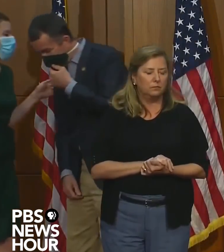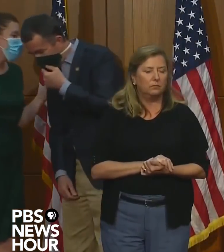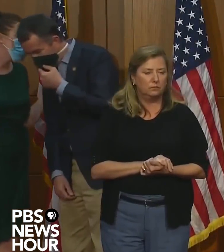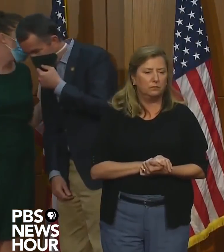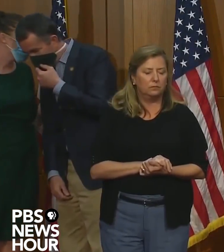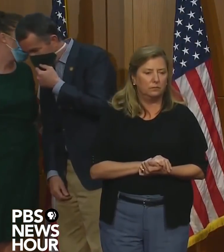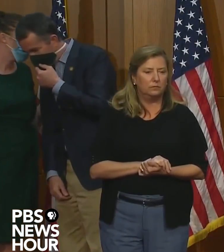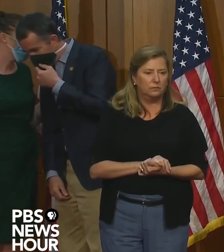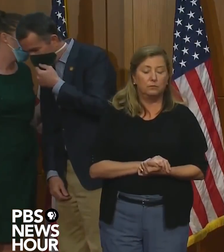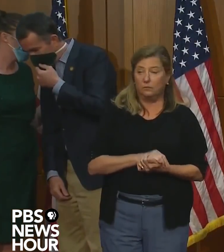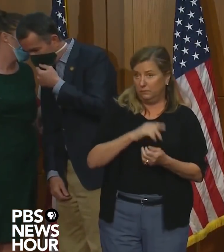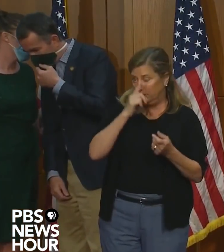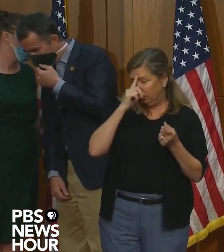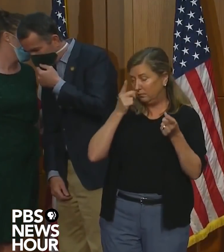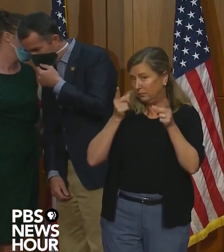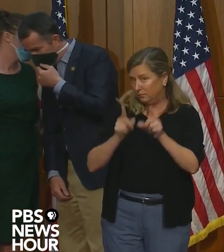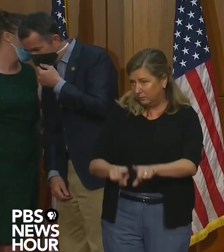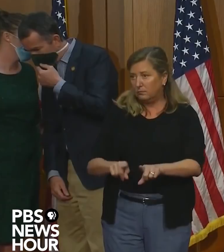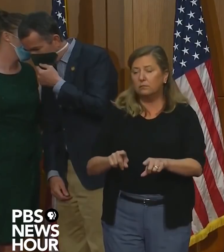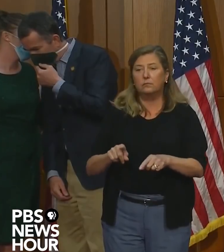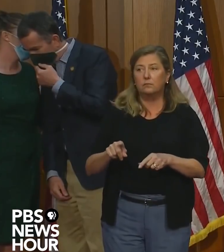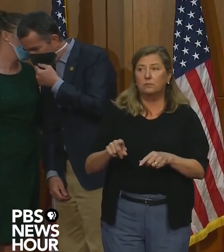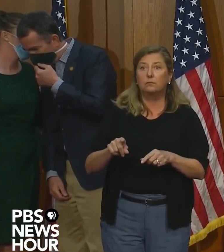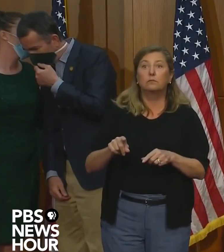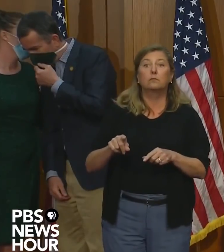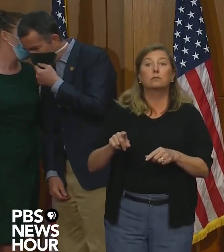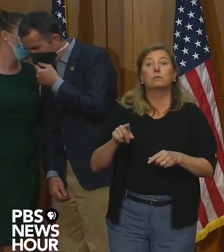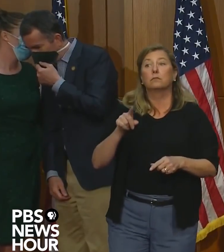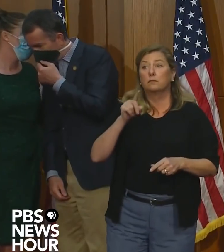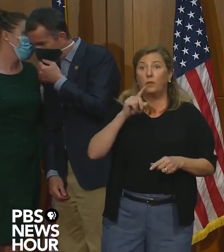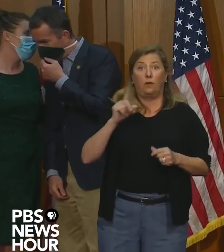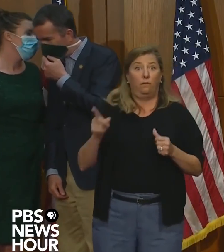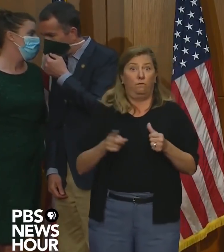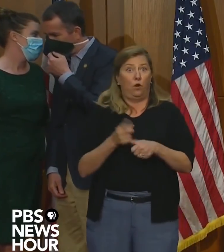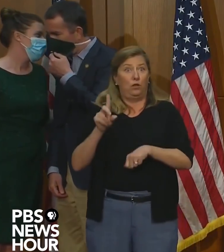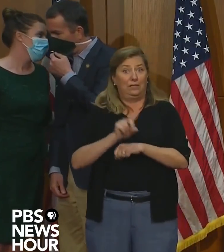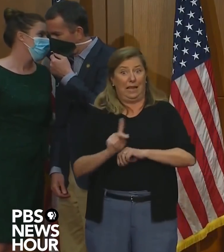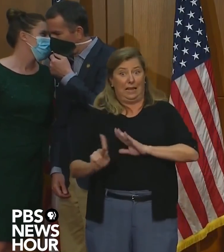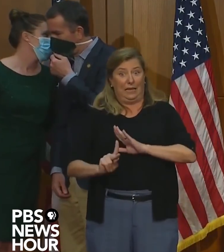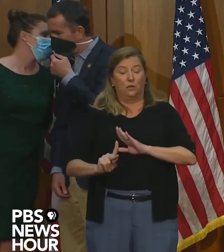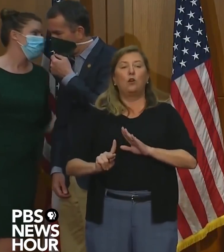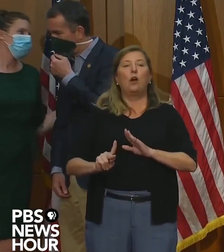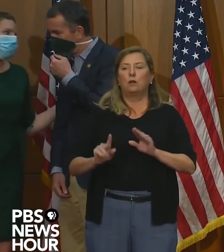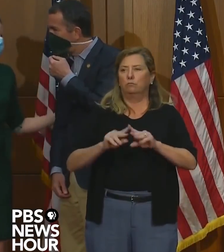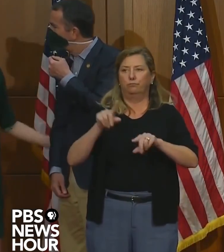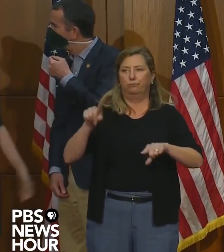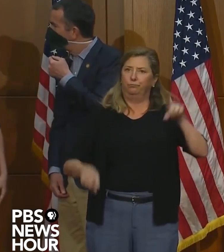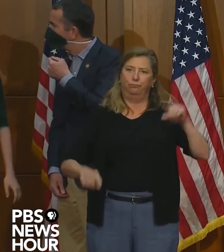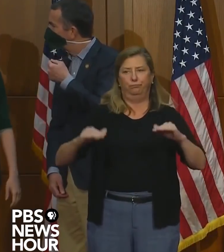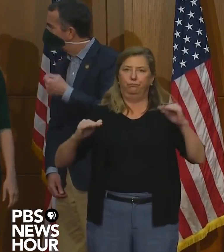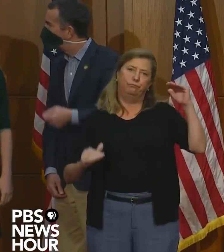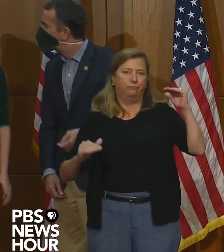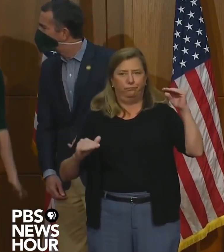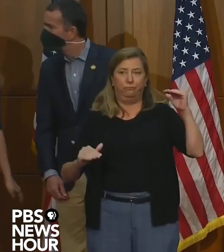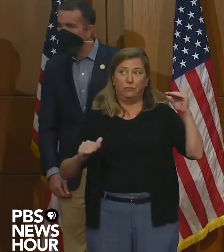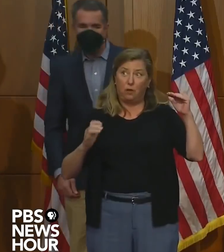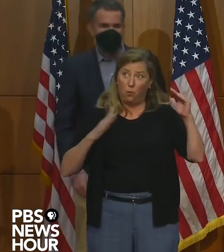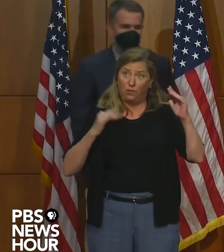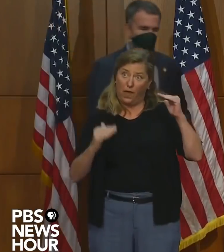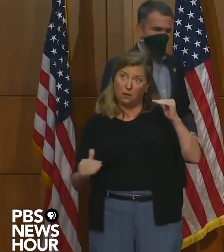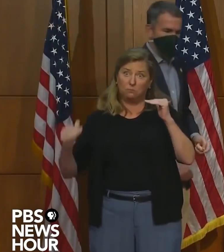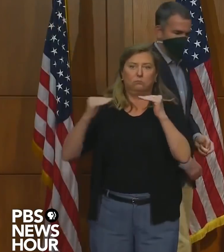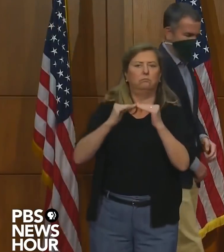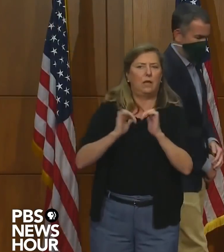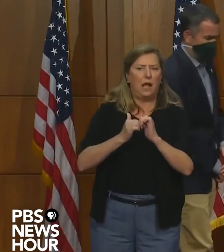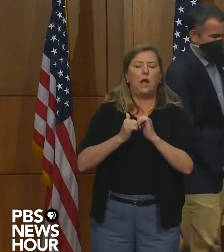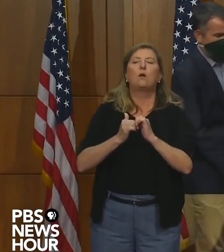first of all, agree with the governor that there is an achievement gap on the first day of kindergarten. And if we're going to ever eliminate the achievement gap permanently, we're going